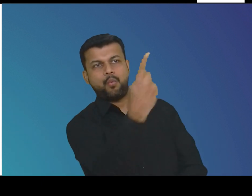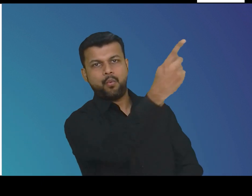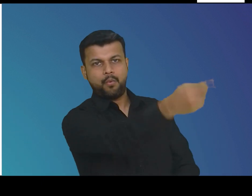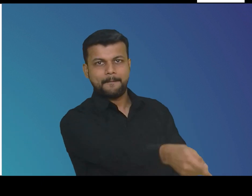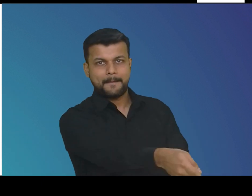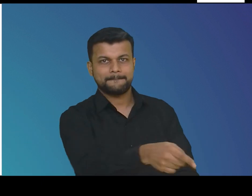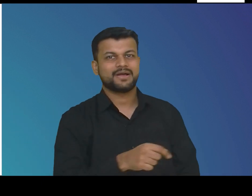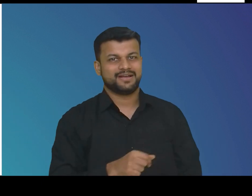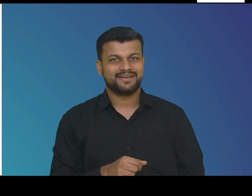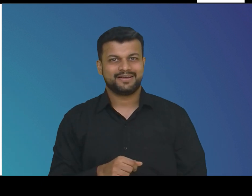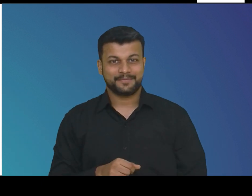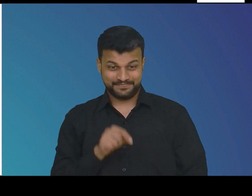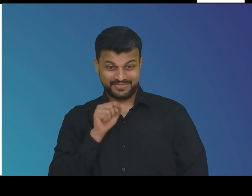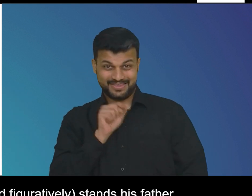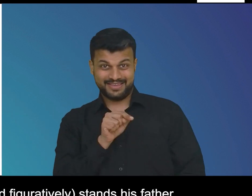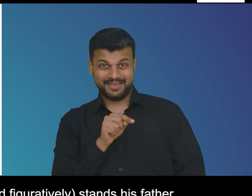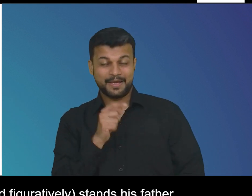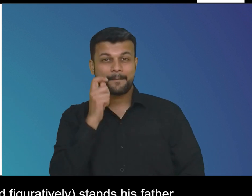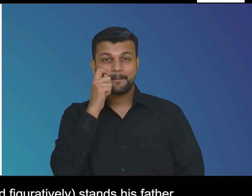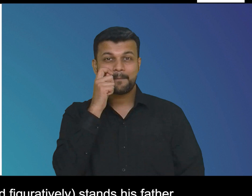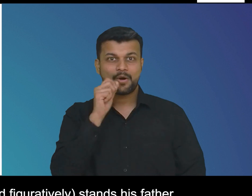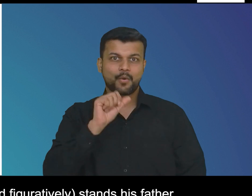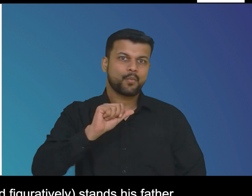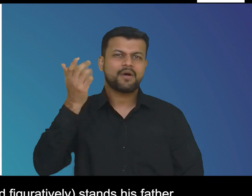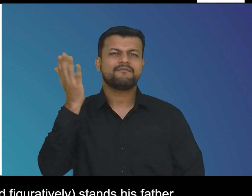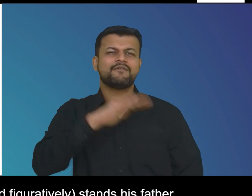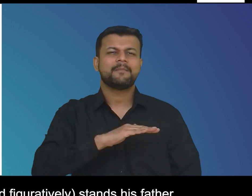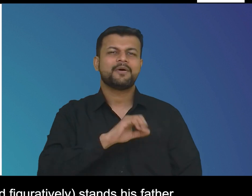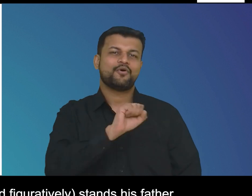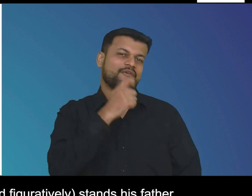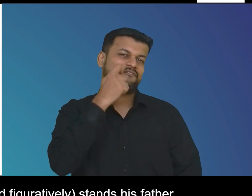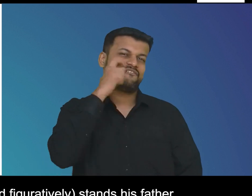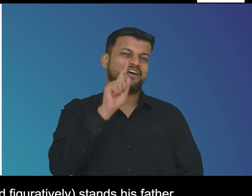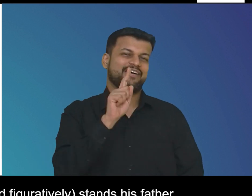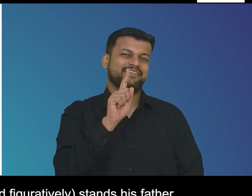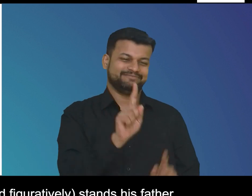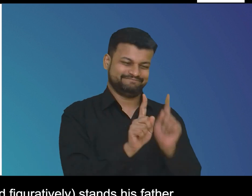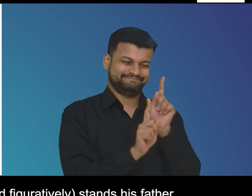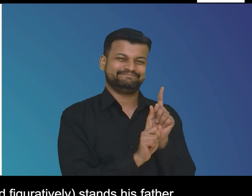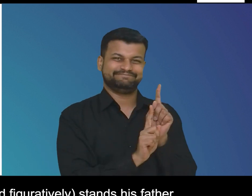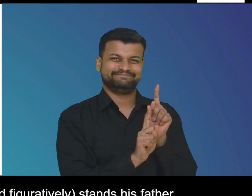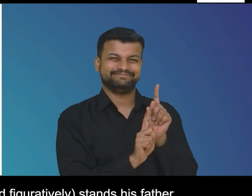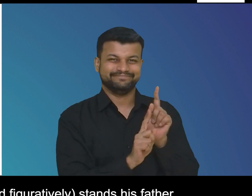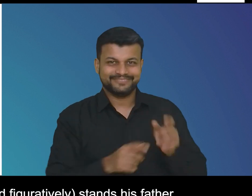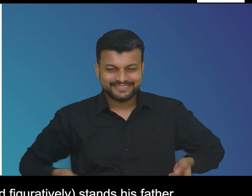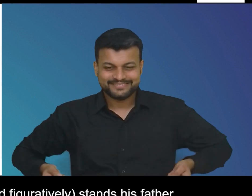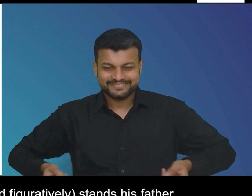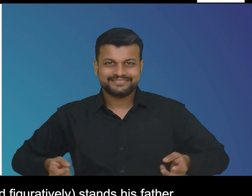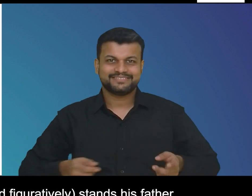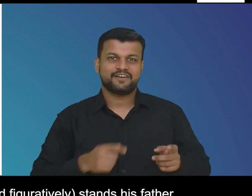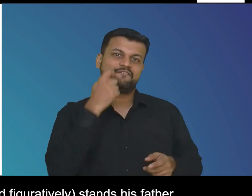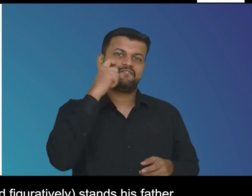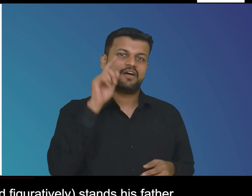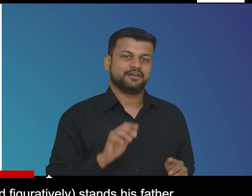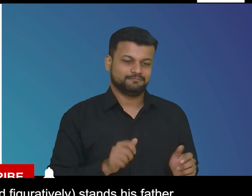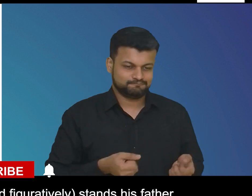his silver medal in men's club throw behind pranav both literally and figuratively stands his father